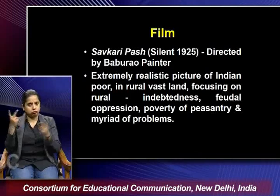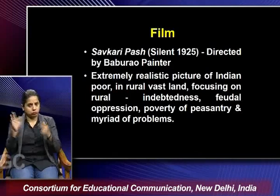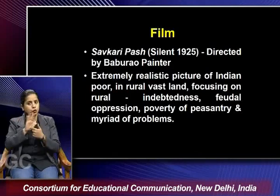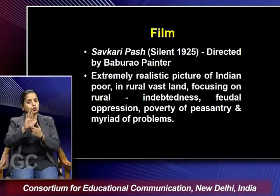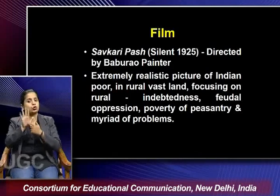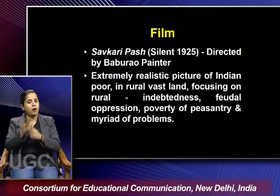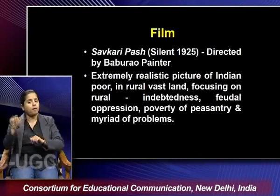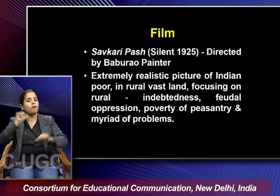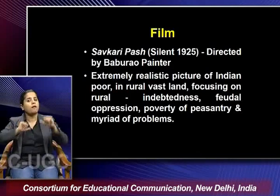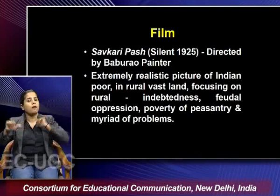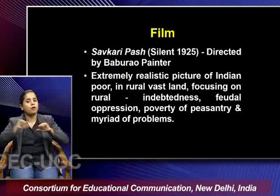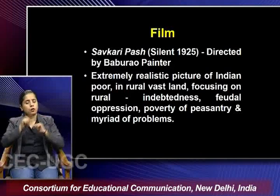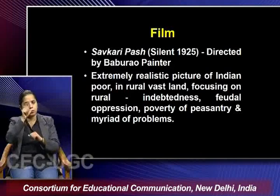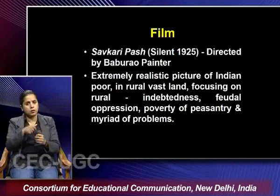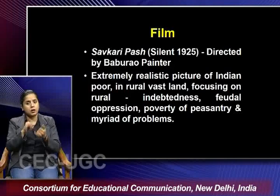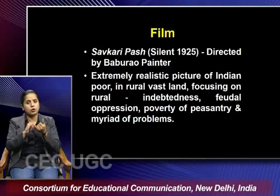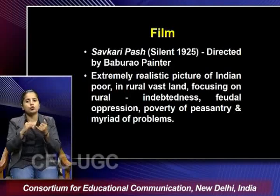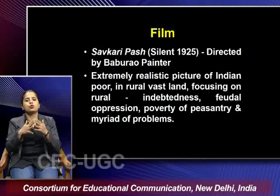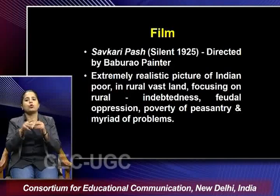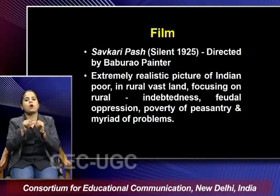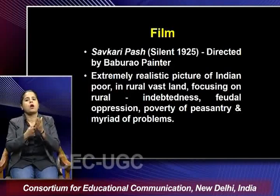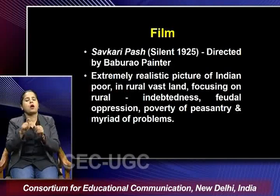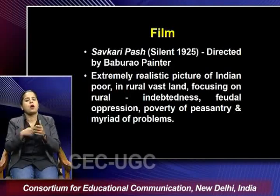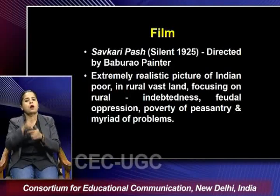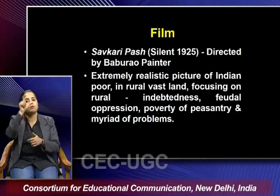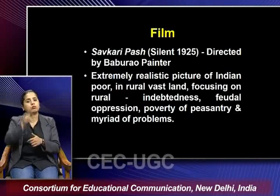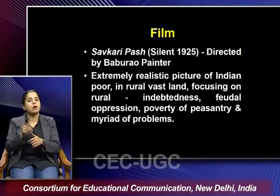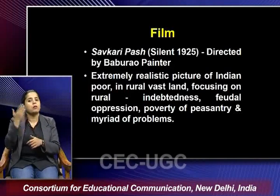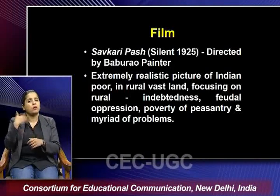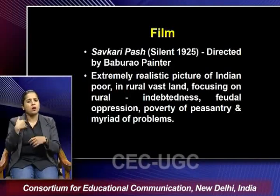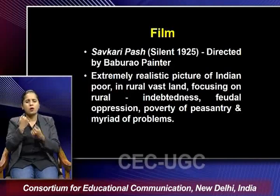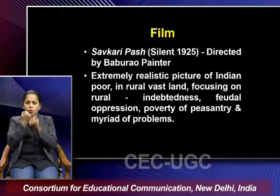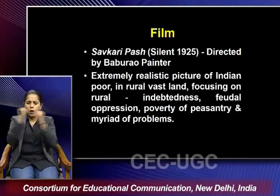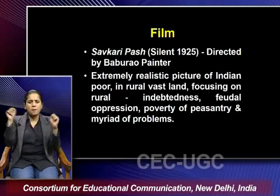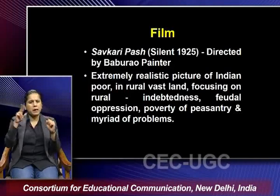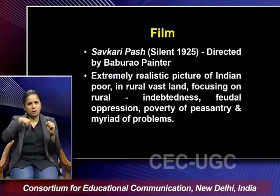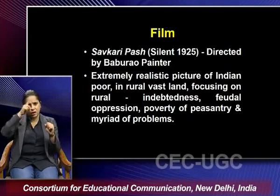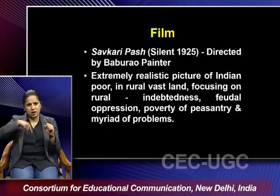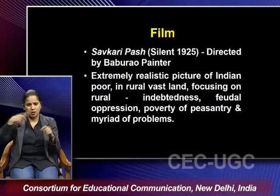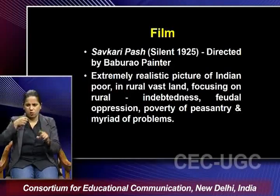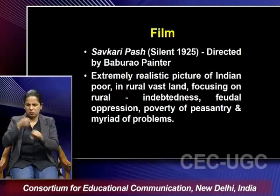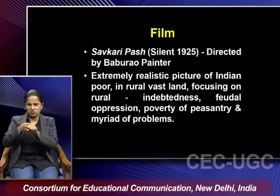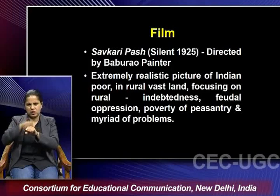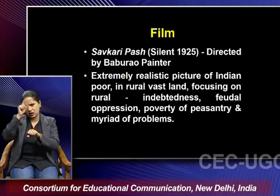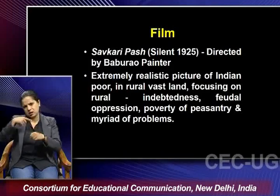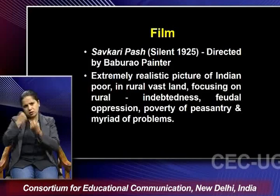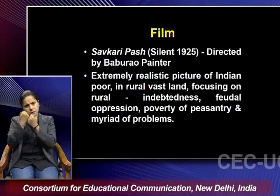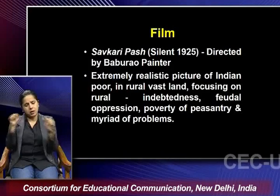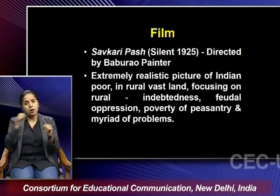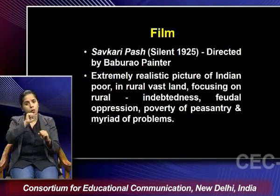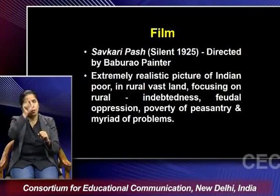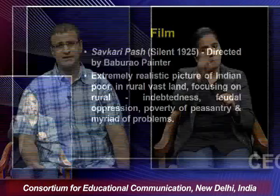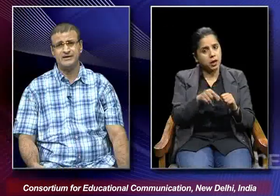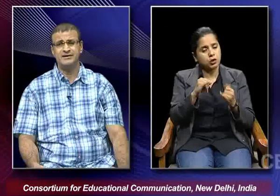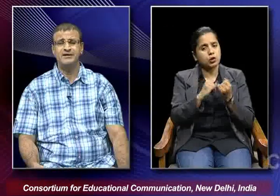as Swaraj Toran. So, this film Swaraj Toran was made by Vishantaram. He was the one who